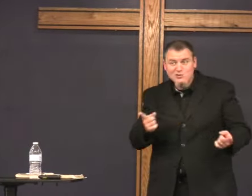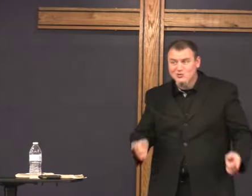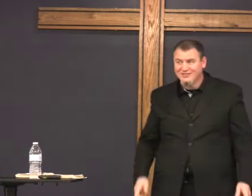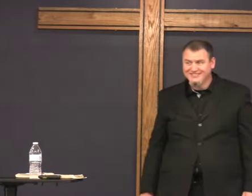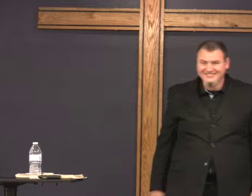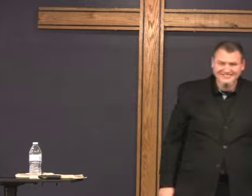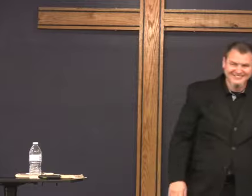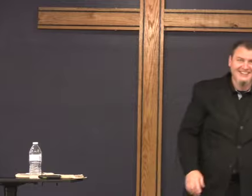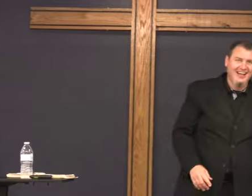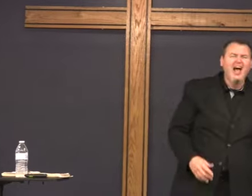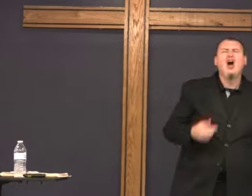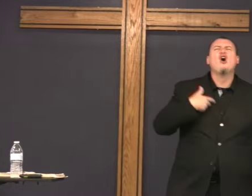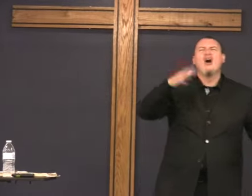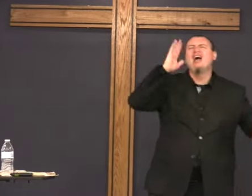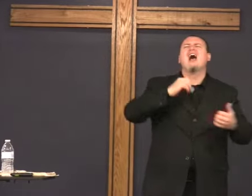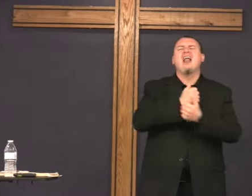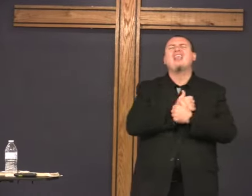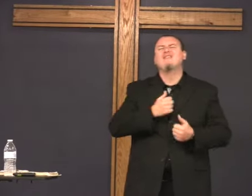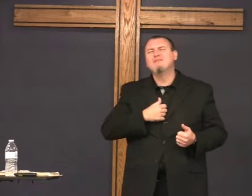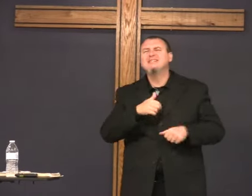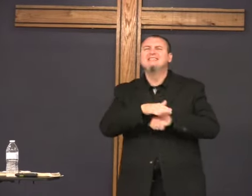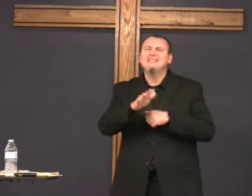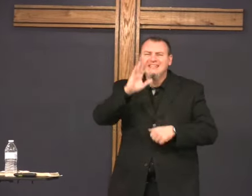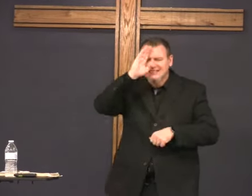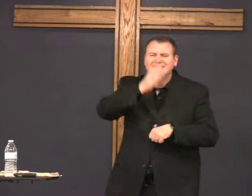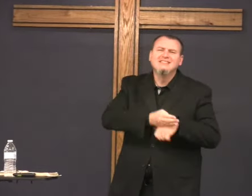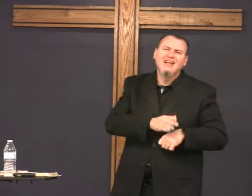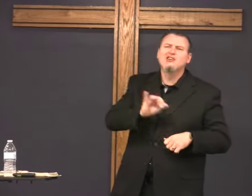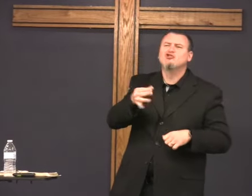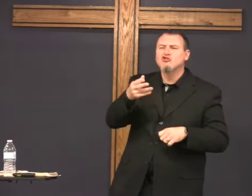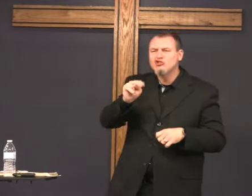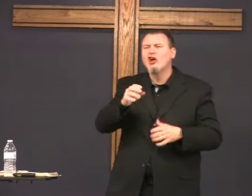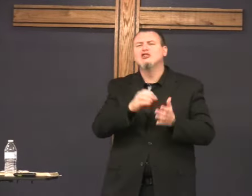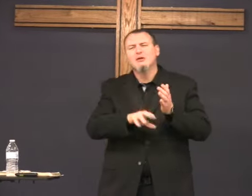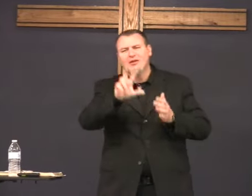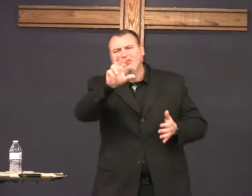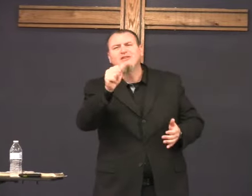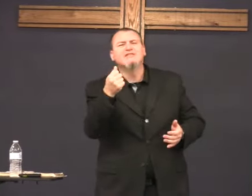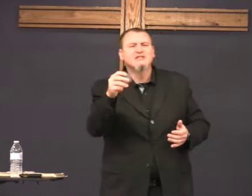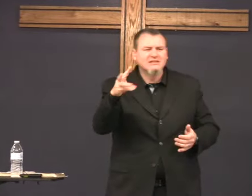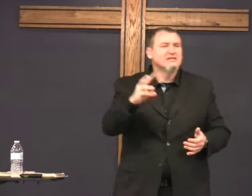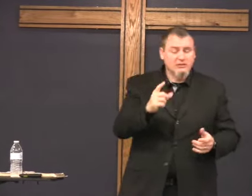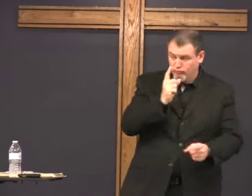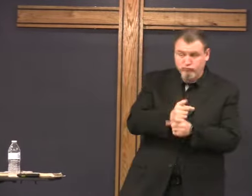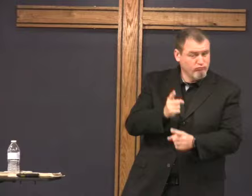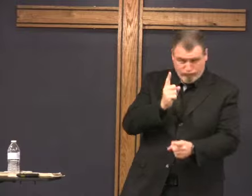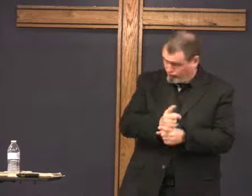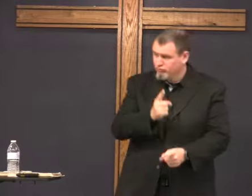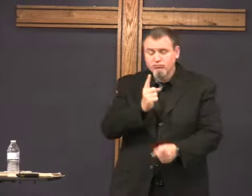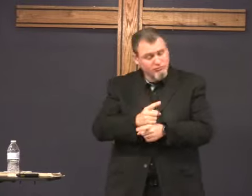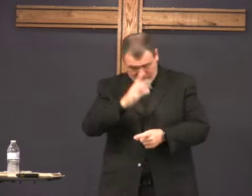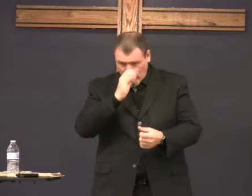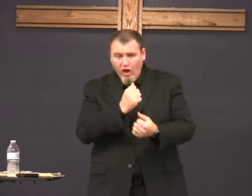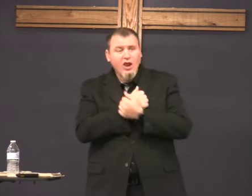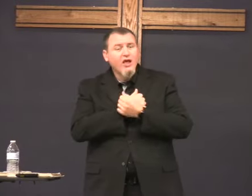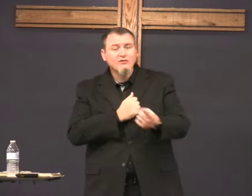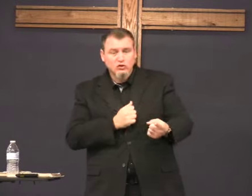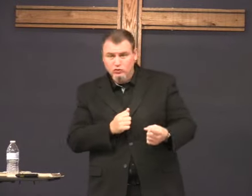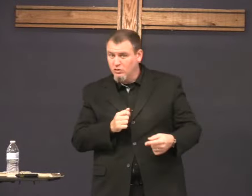He's glad to love you. Oh, yeah. God loves you. God loves me, John 3.17. He loves 3